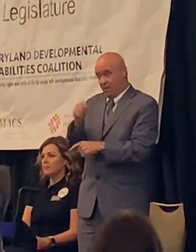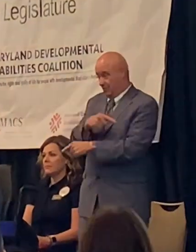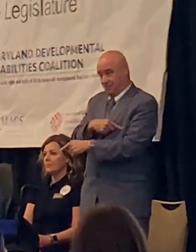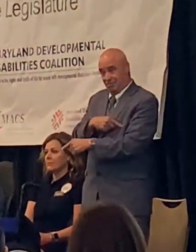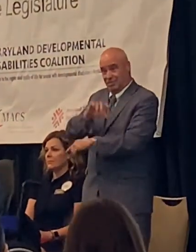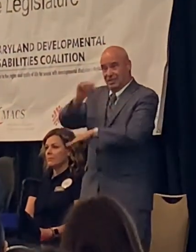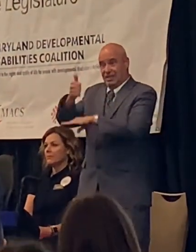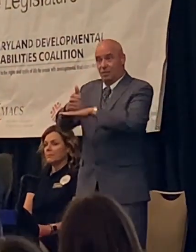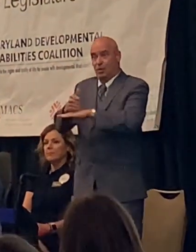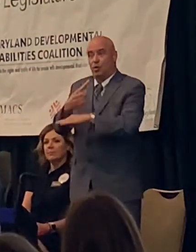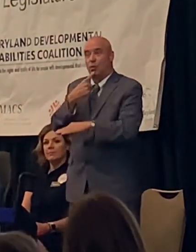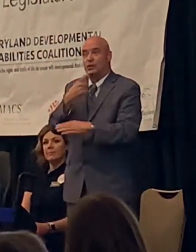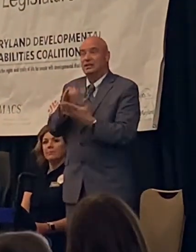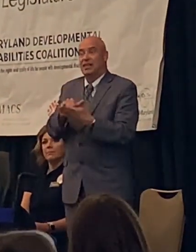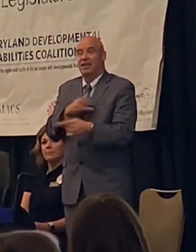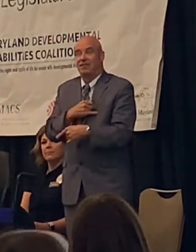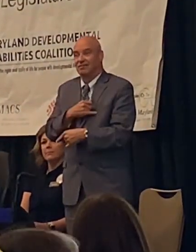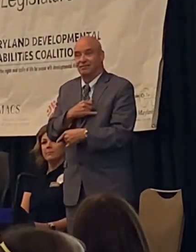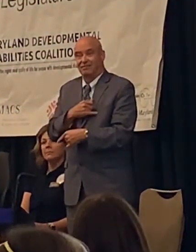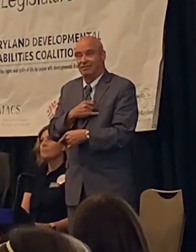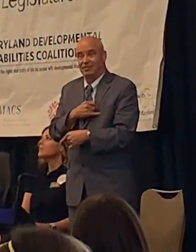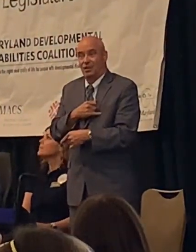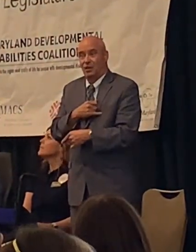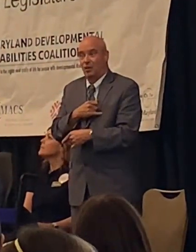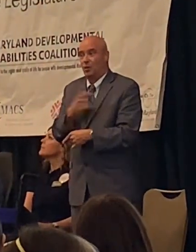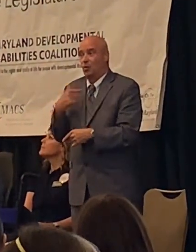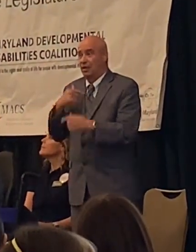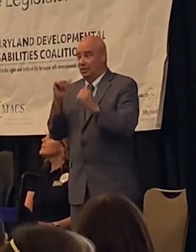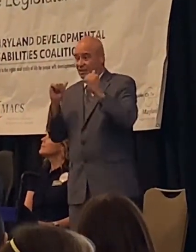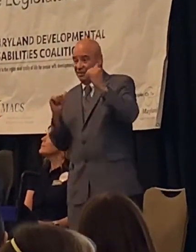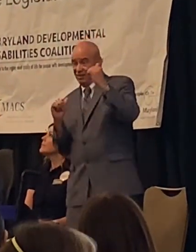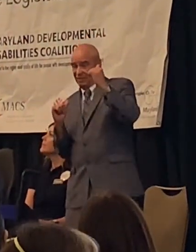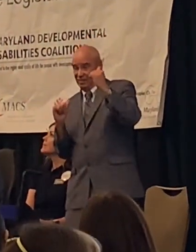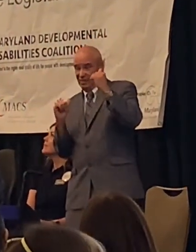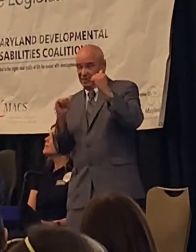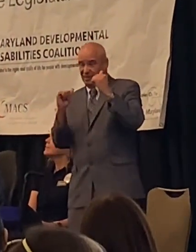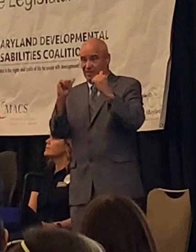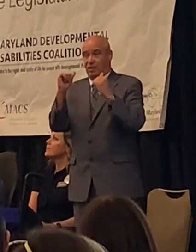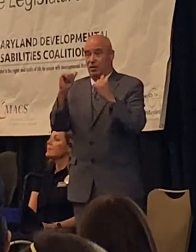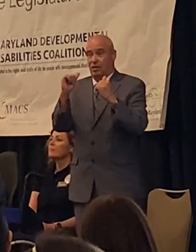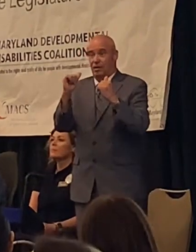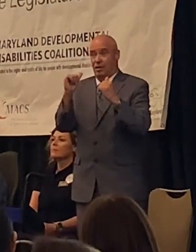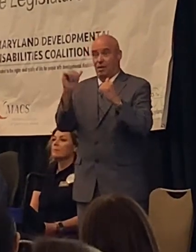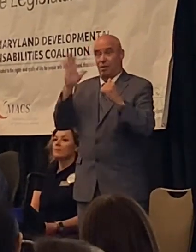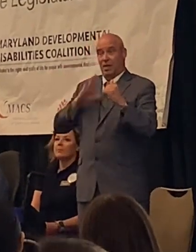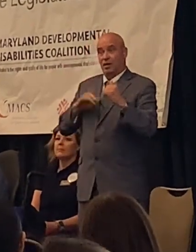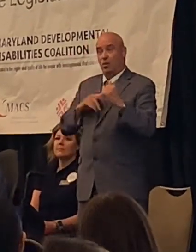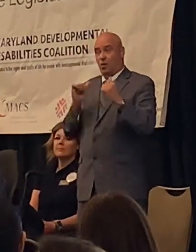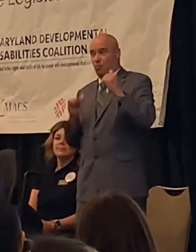Nobody could have said that where we are now was where we were headed back then.